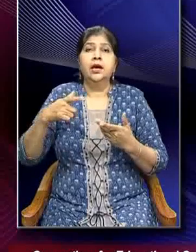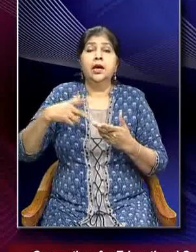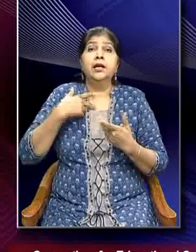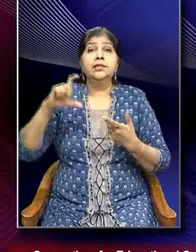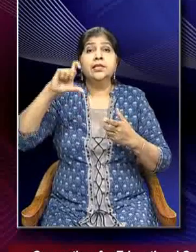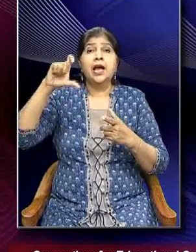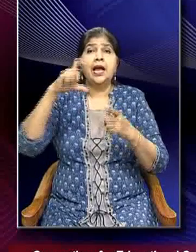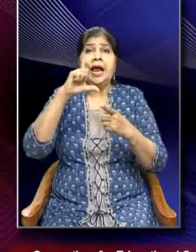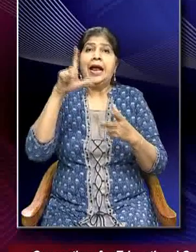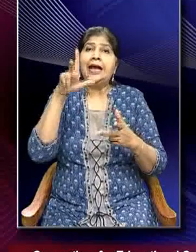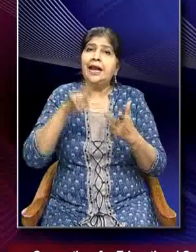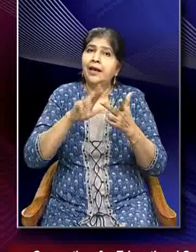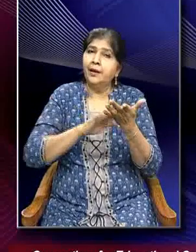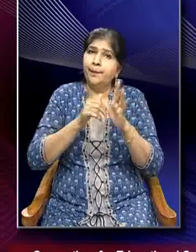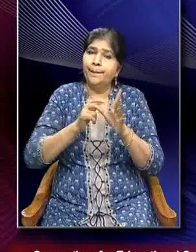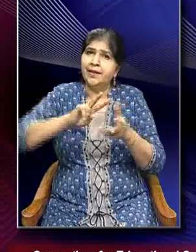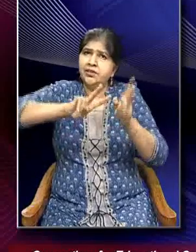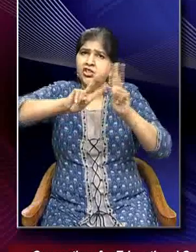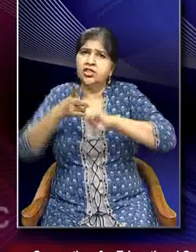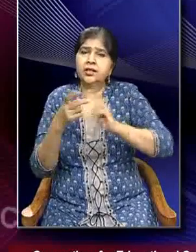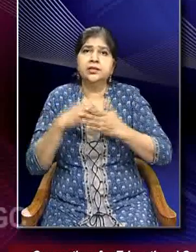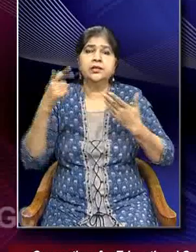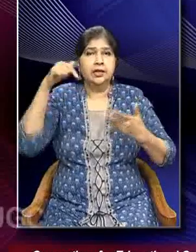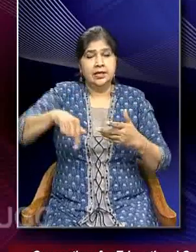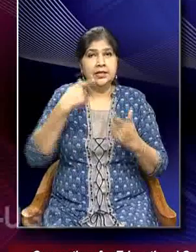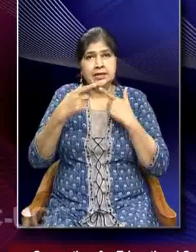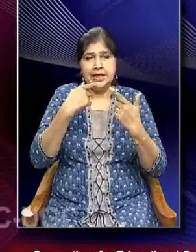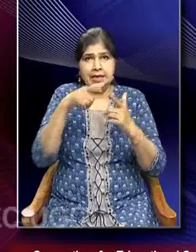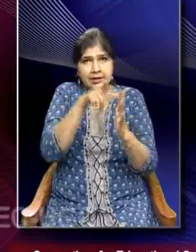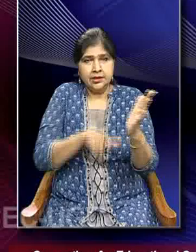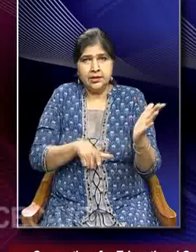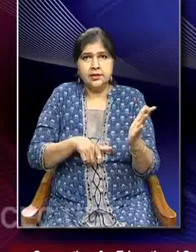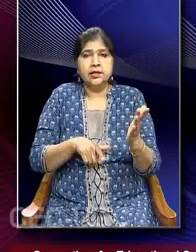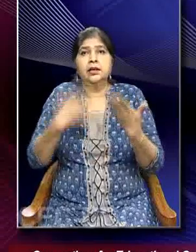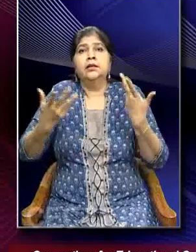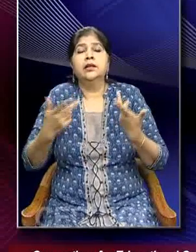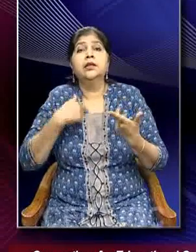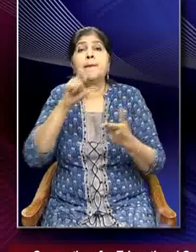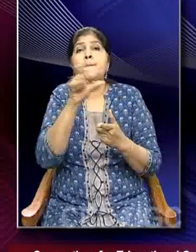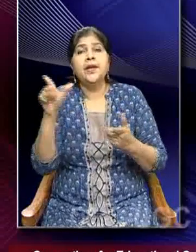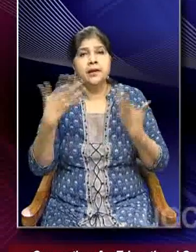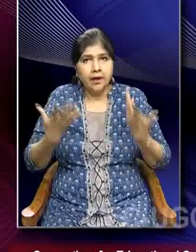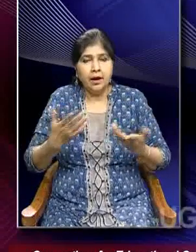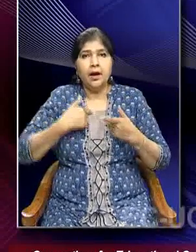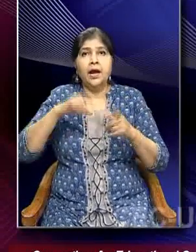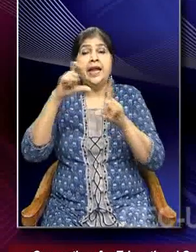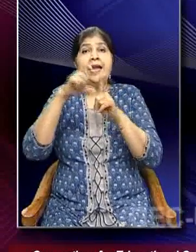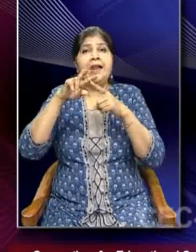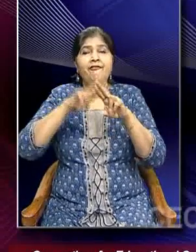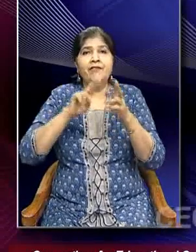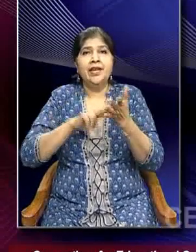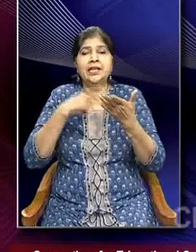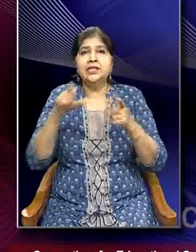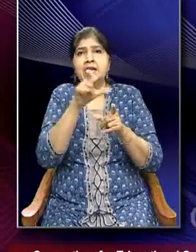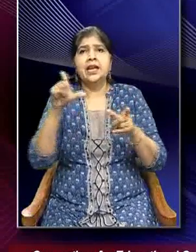change. In this lecture, we shall attempt to discuss the meaning and definition of climate